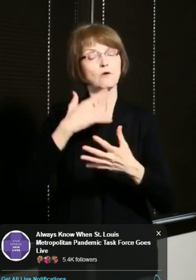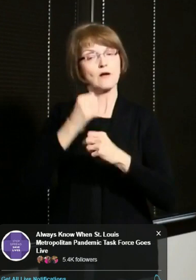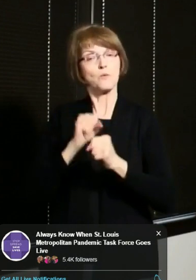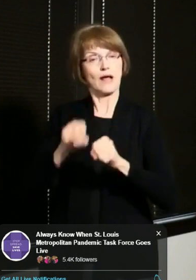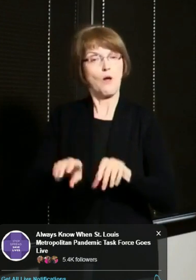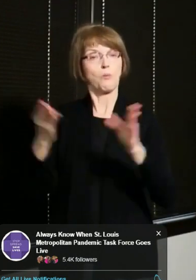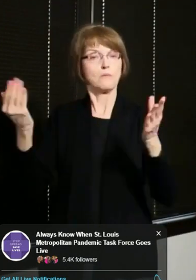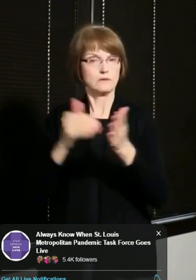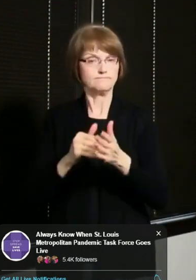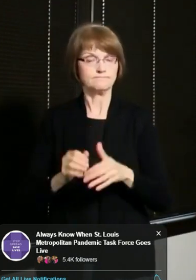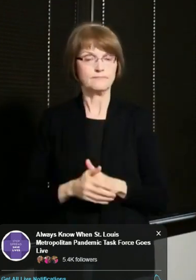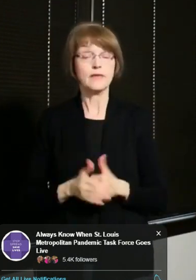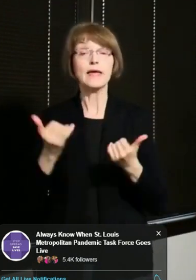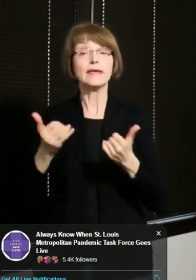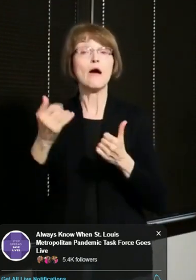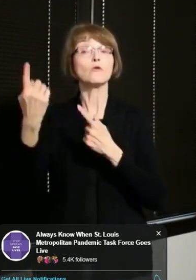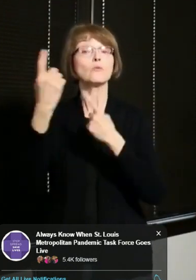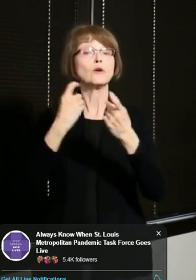from the media.